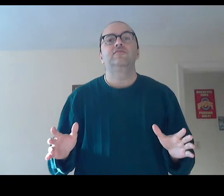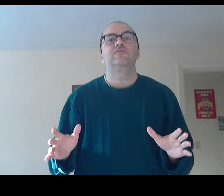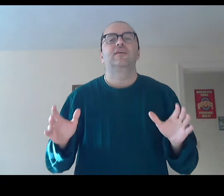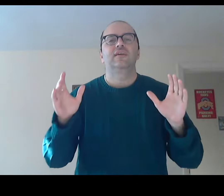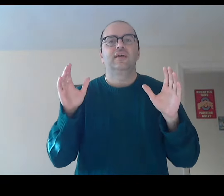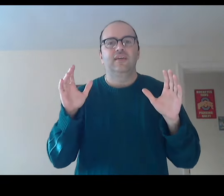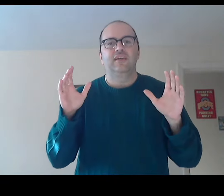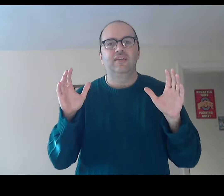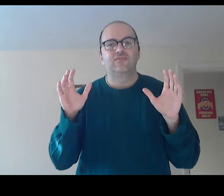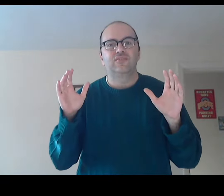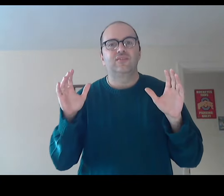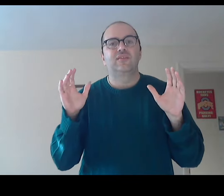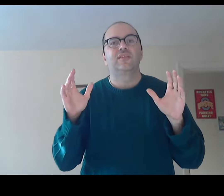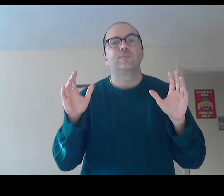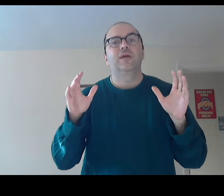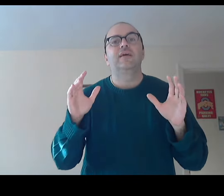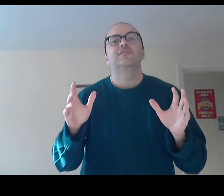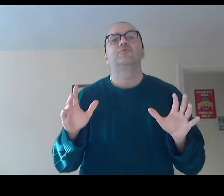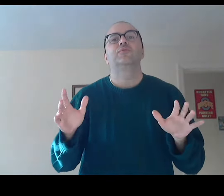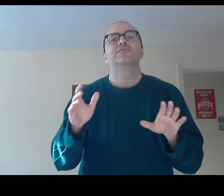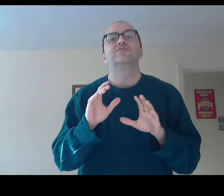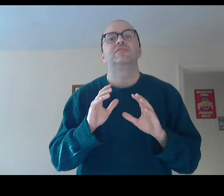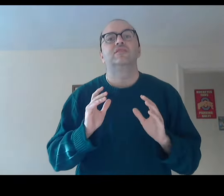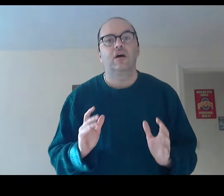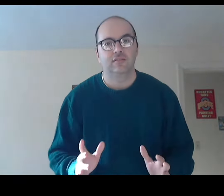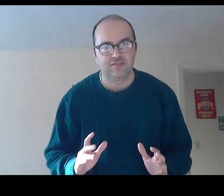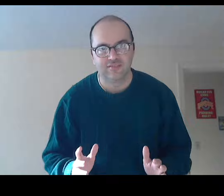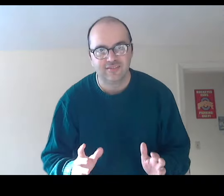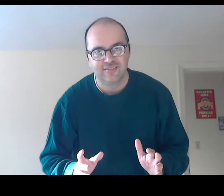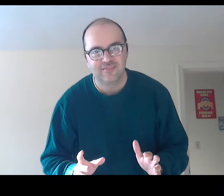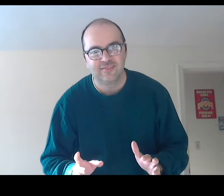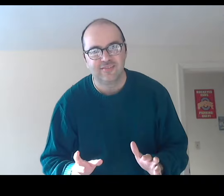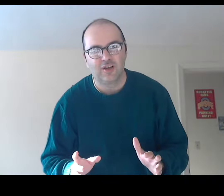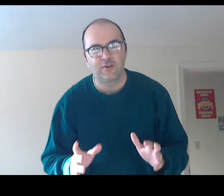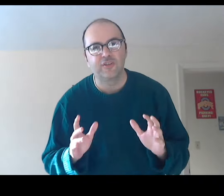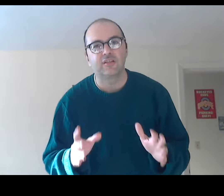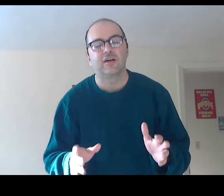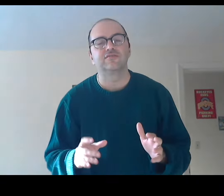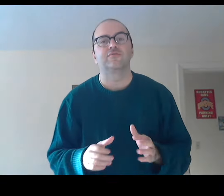is the man who is not a philosopher.